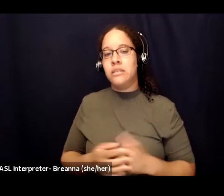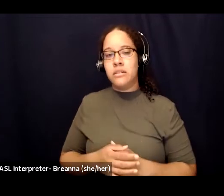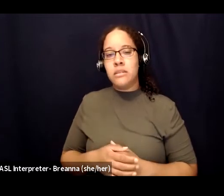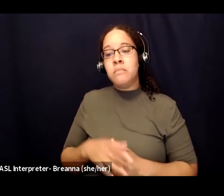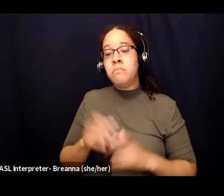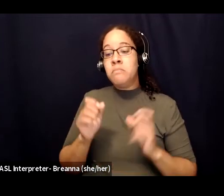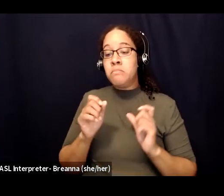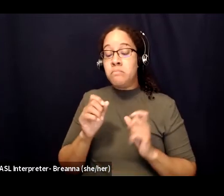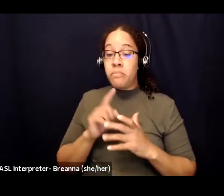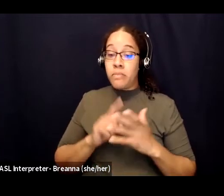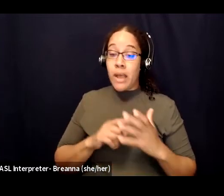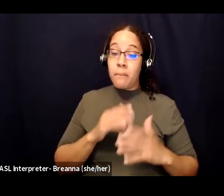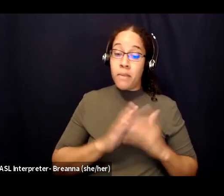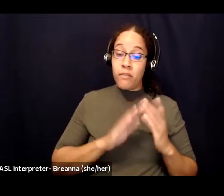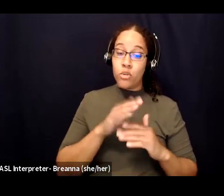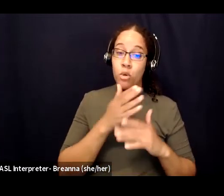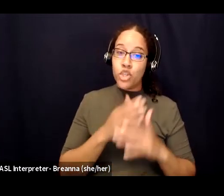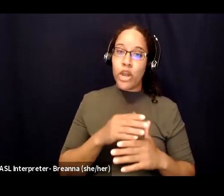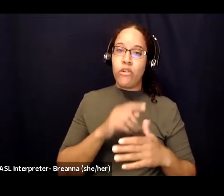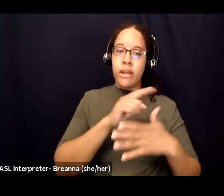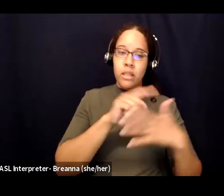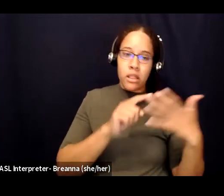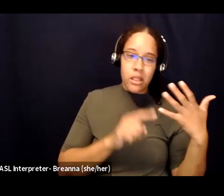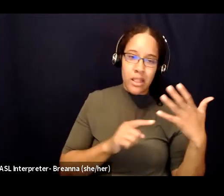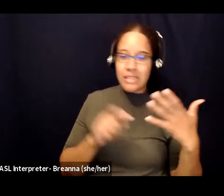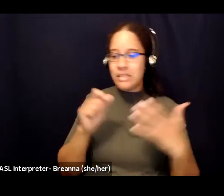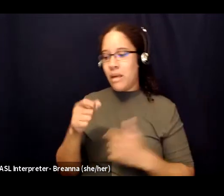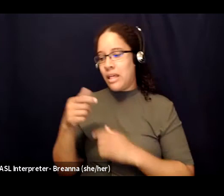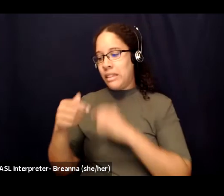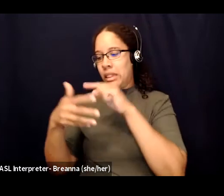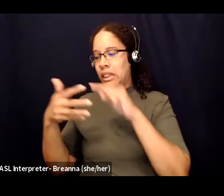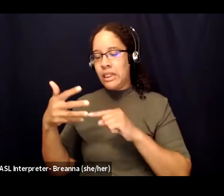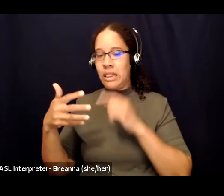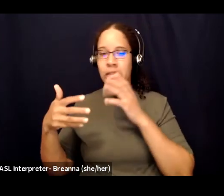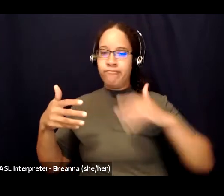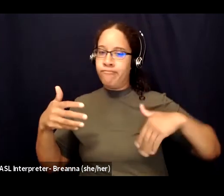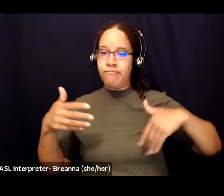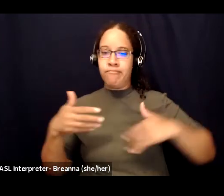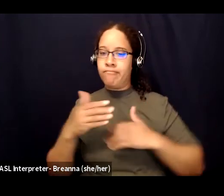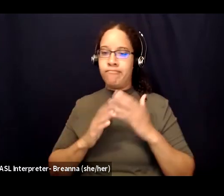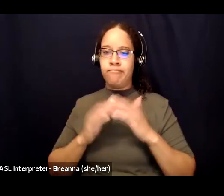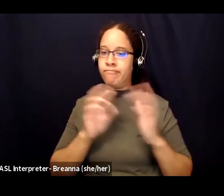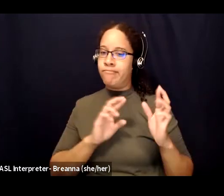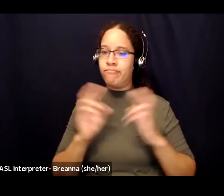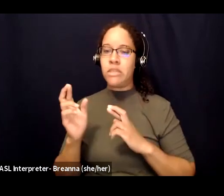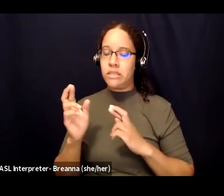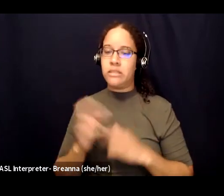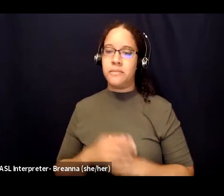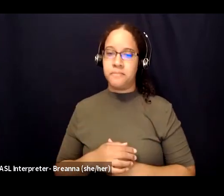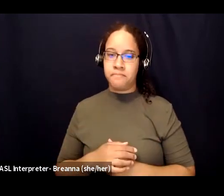i know for me sometimes i've tried to speak from the heart and share things out loud and then it made it really difficult